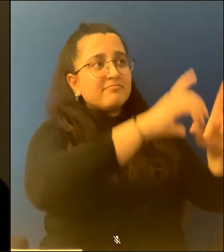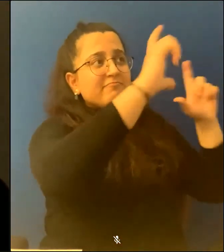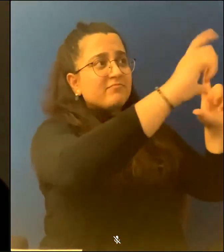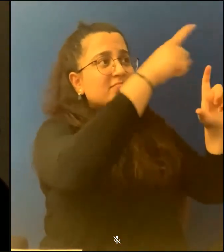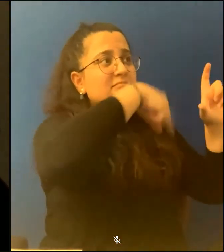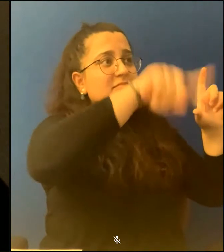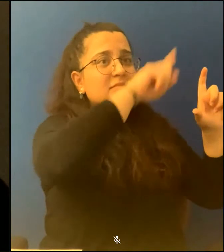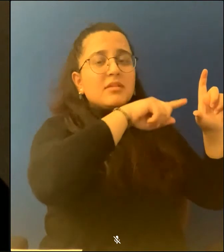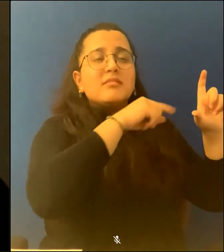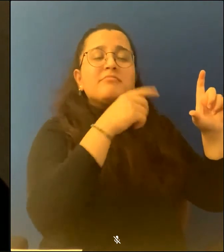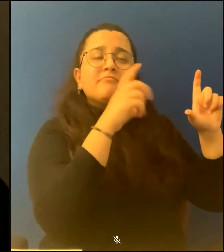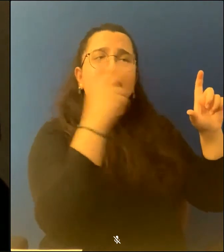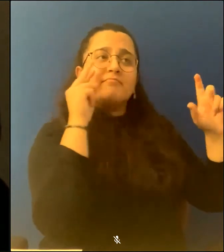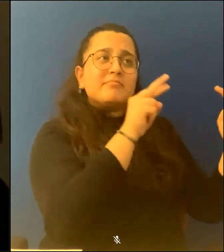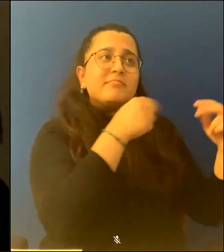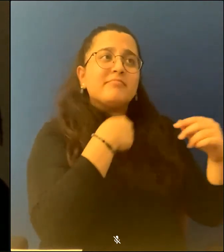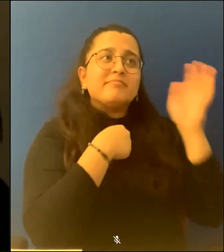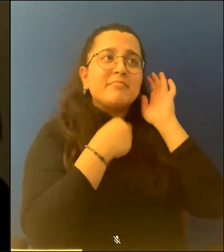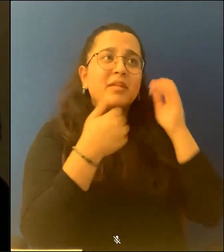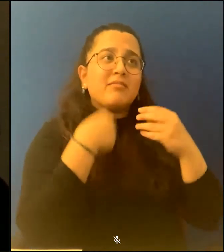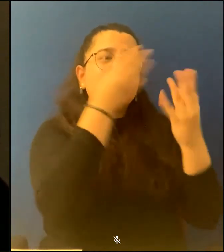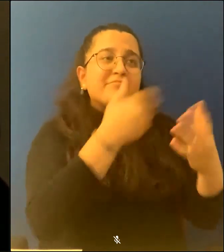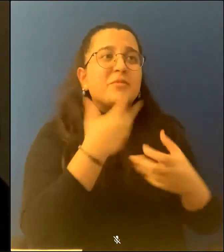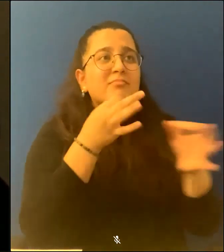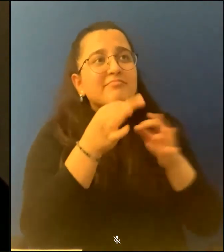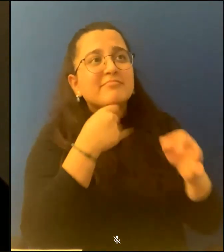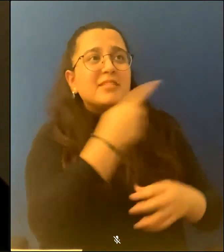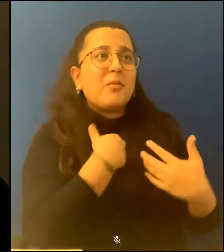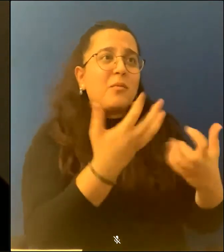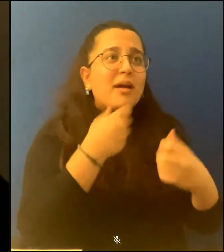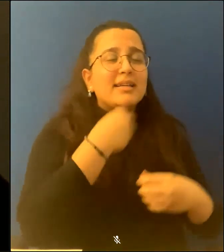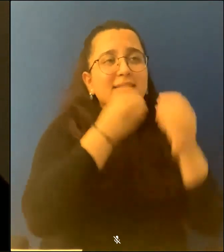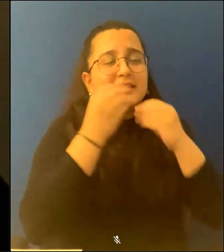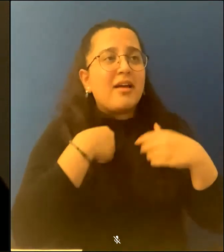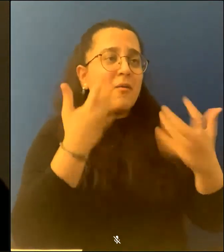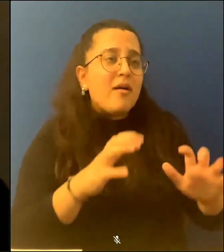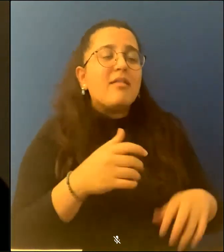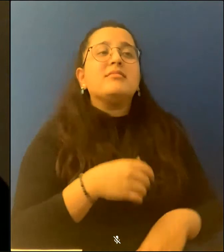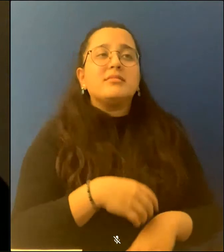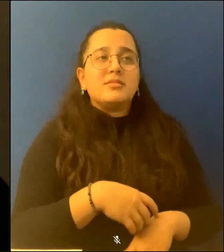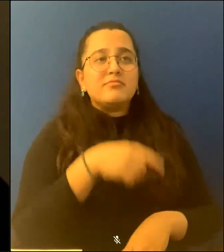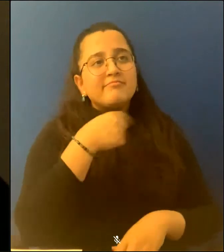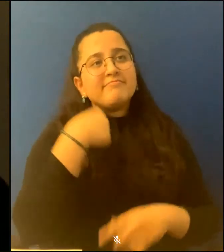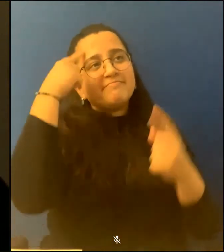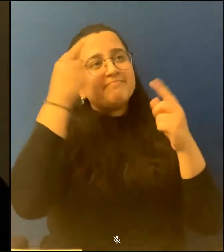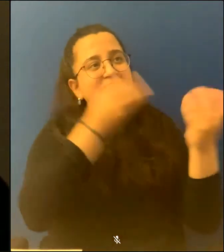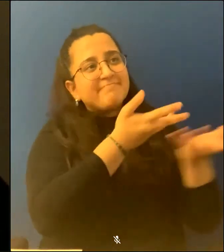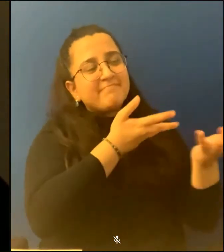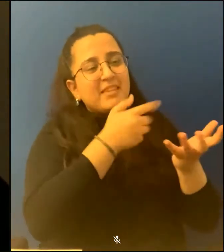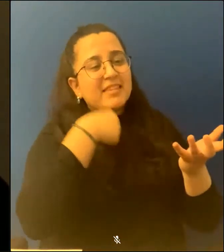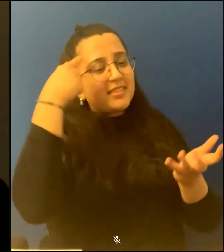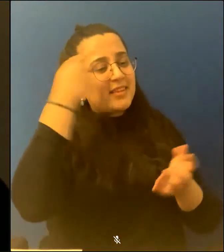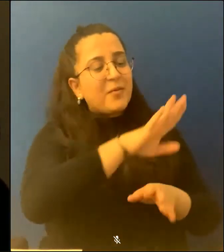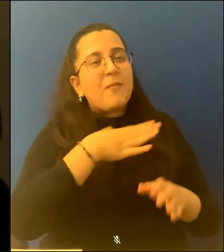how I'm doing and what I want to eat were I not on a train. You and your white boots. You tell me